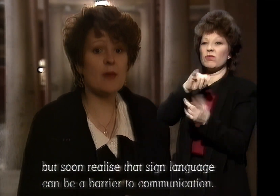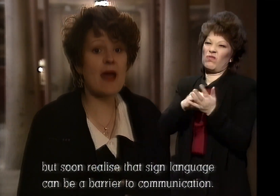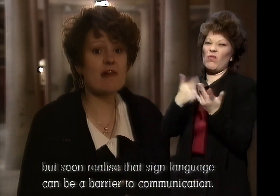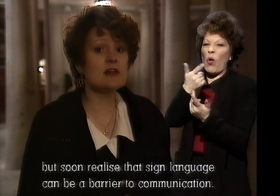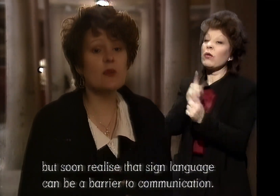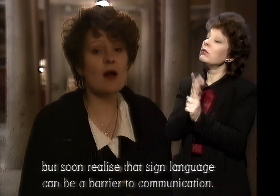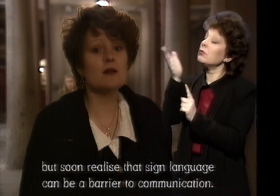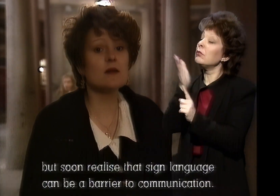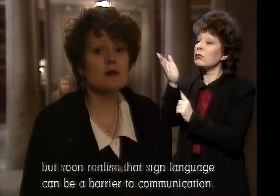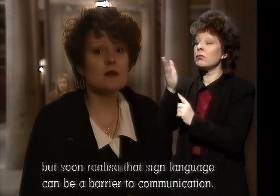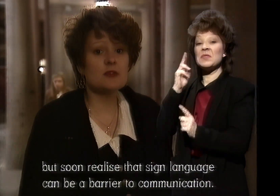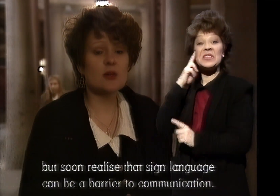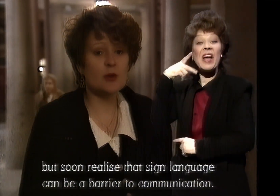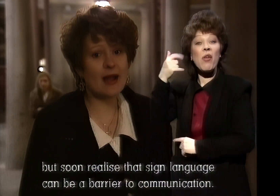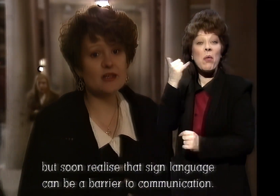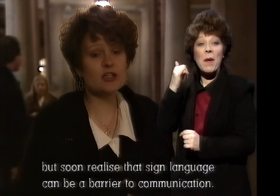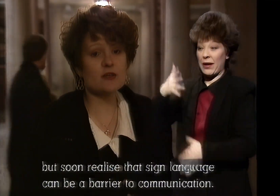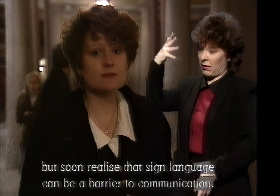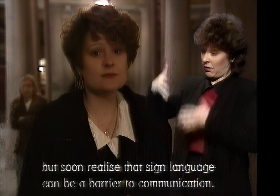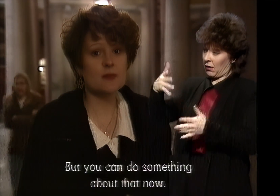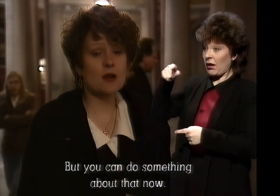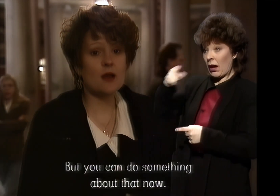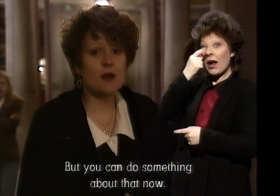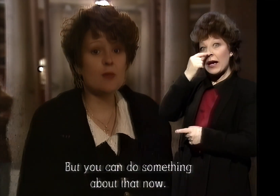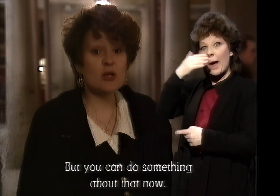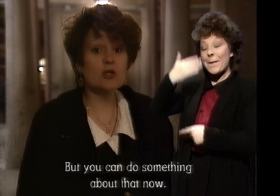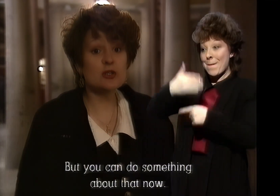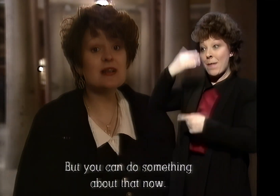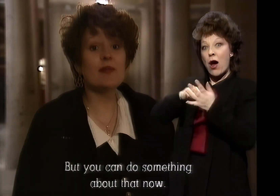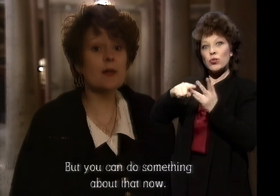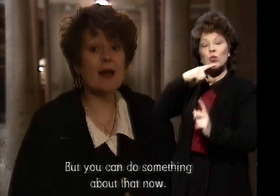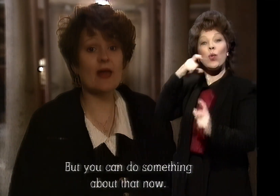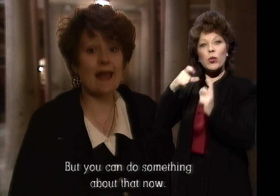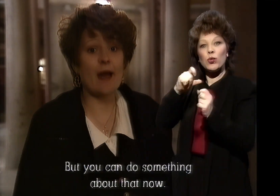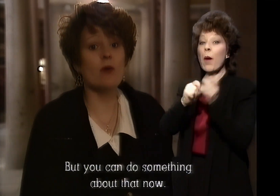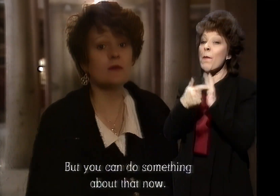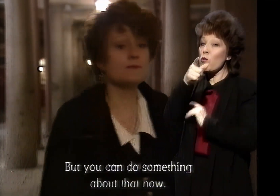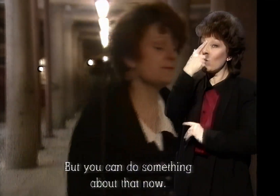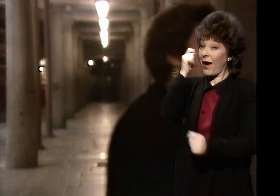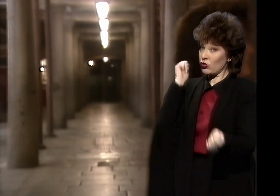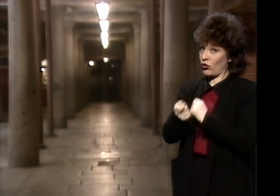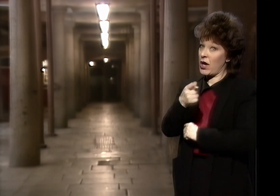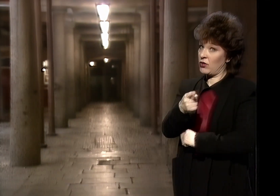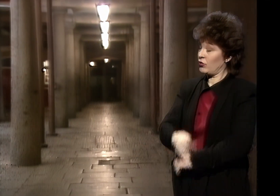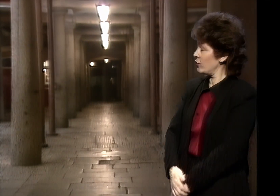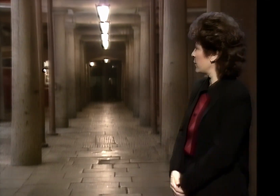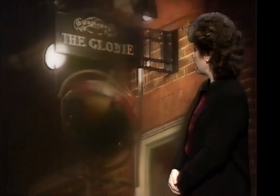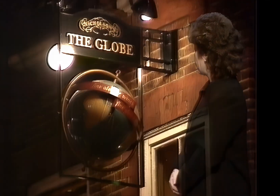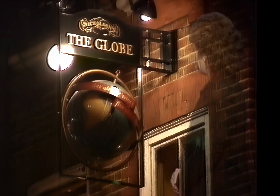a barrier as well to communication. But you can do something about that now. You